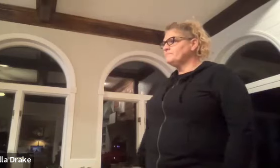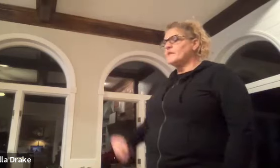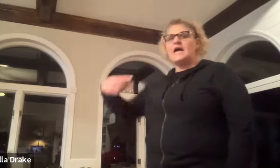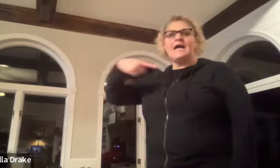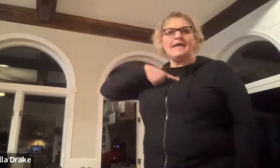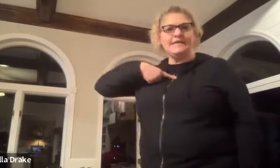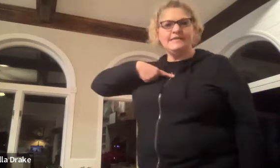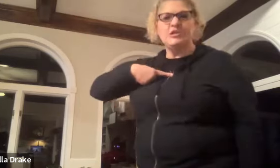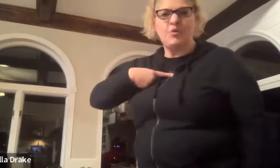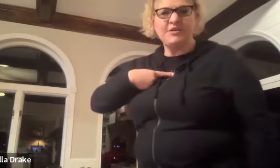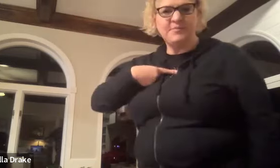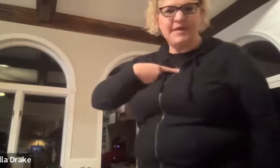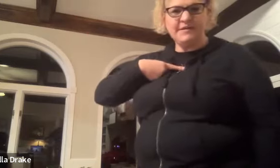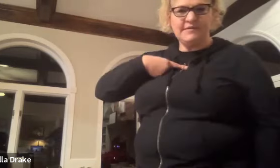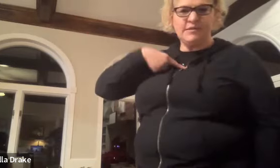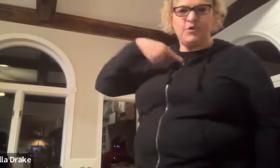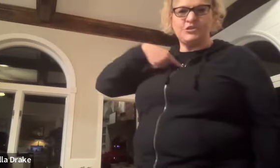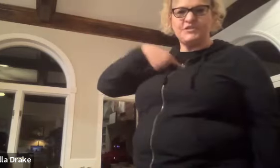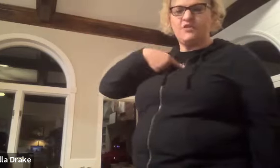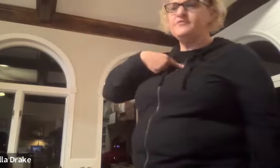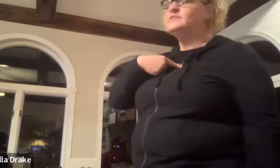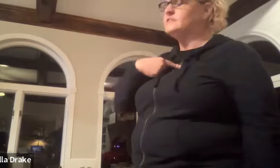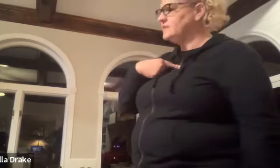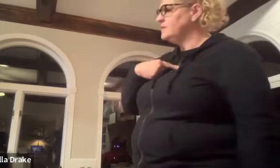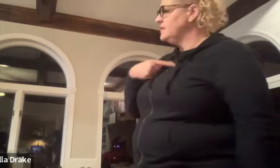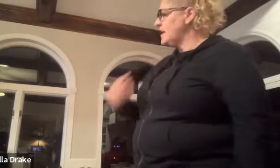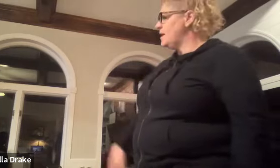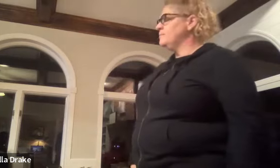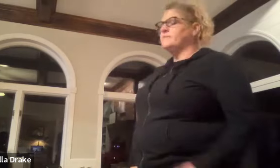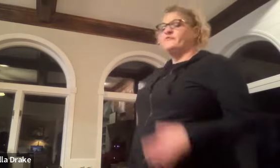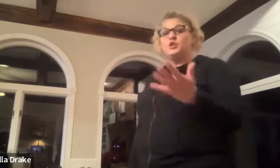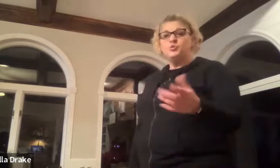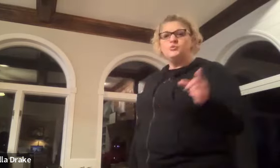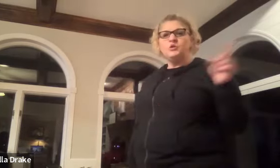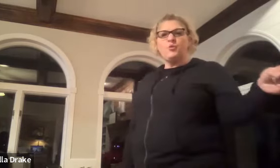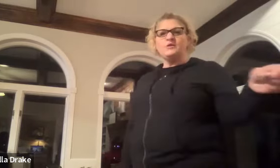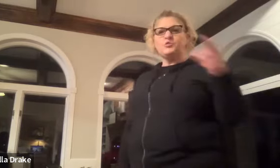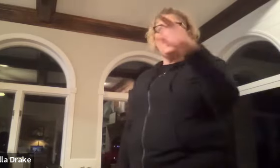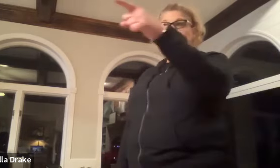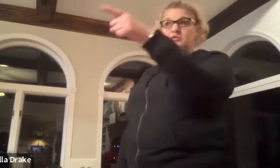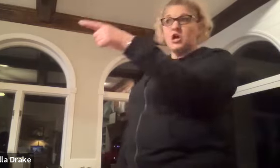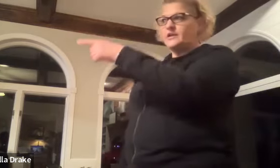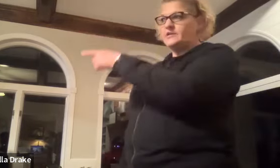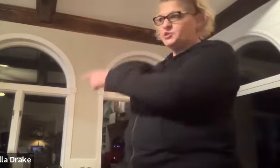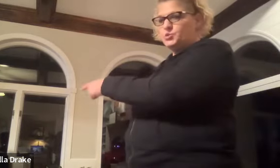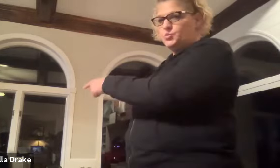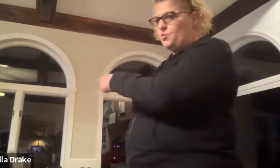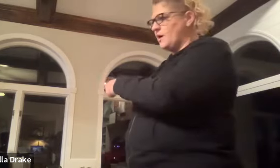i you point to me point to yourself um you you point to whoever you're talking to or